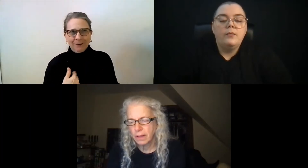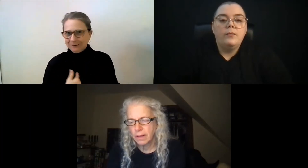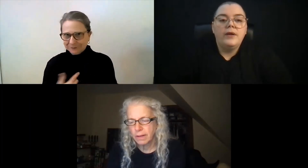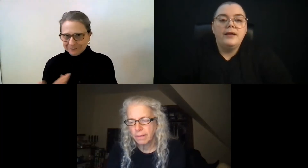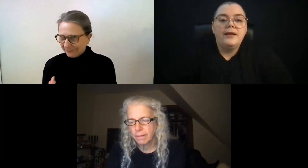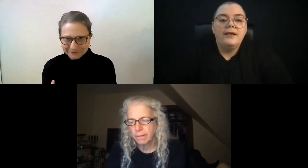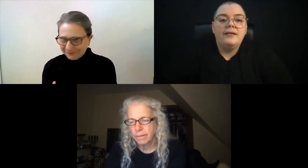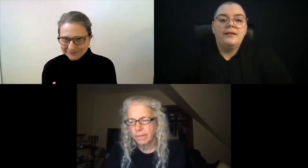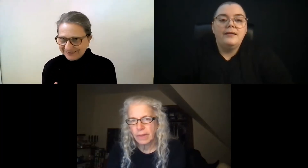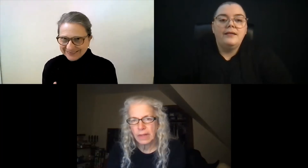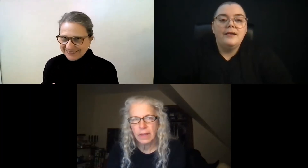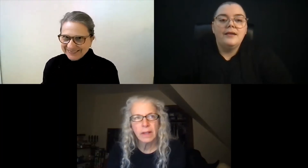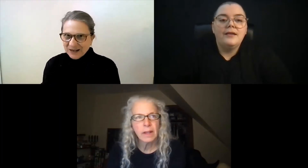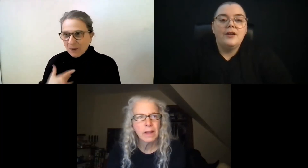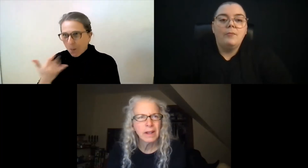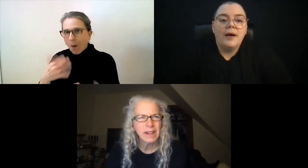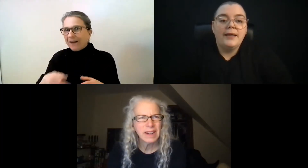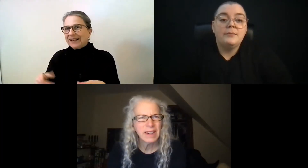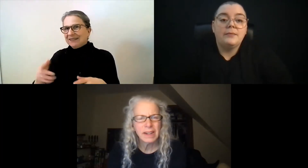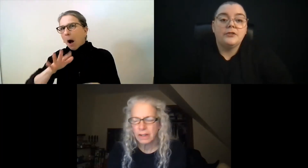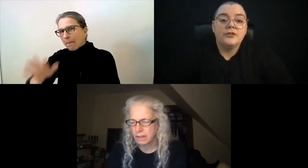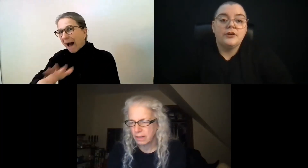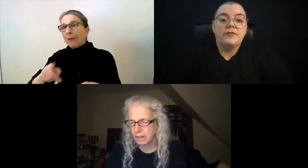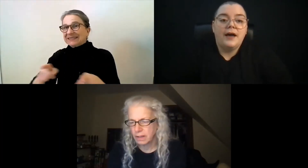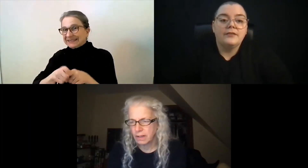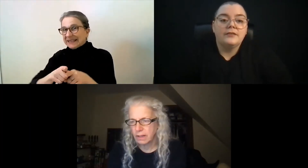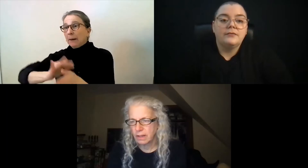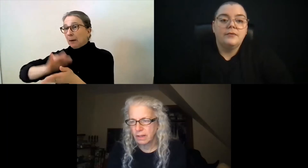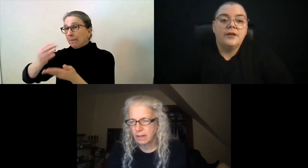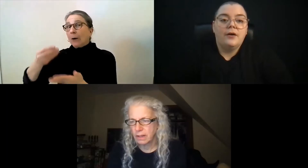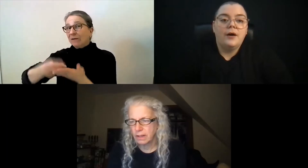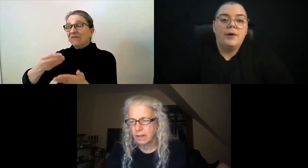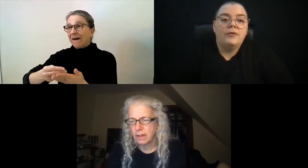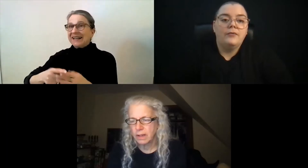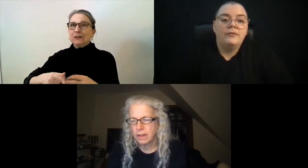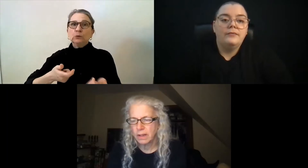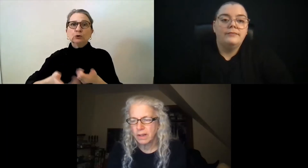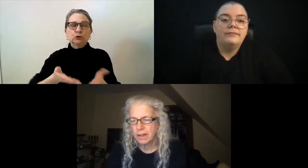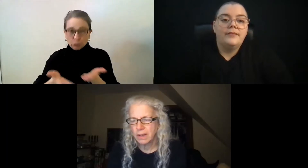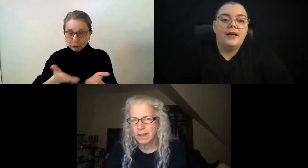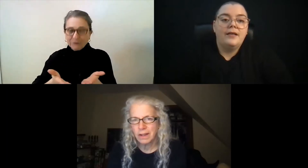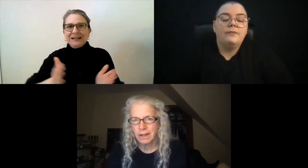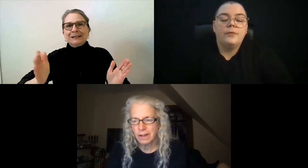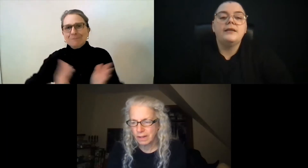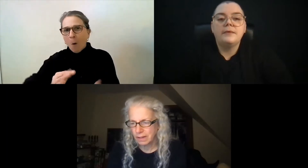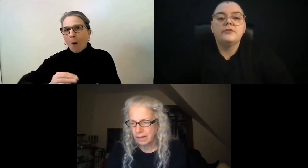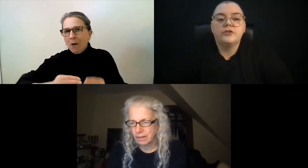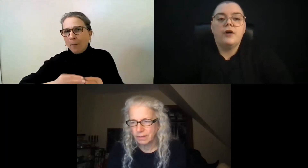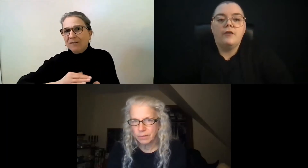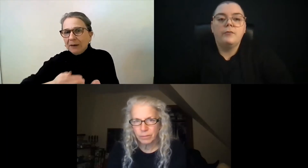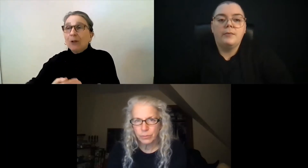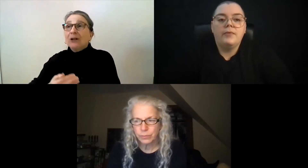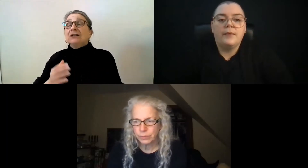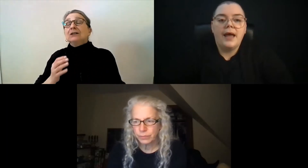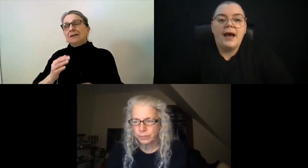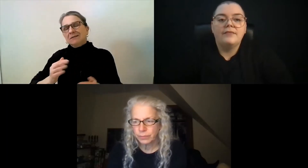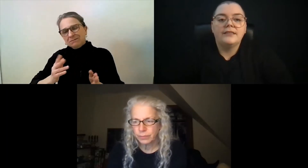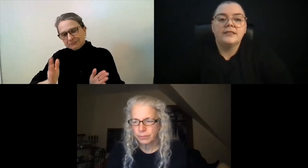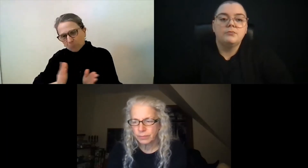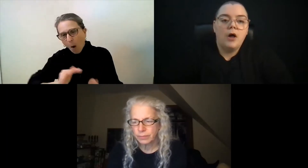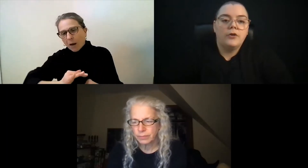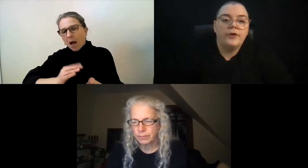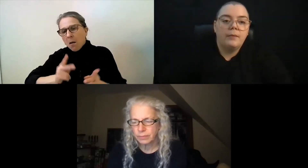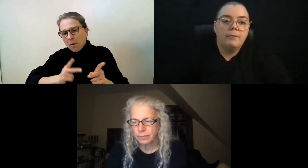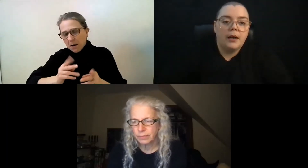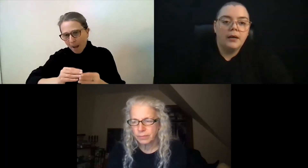We we need, you know, money to be able to serve thousands of, you know, about we need to be able to serve all the people that we have.